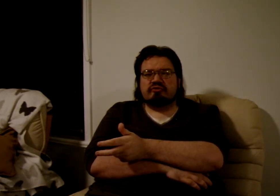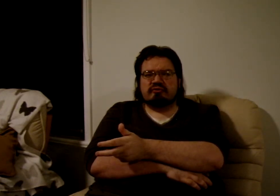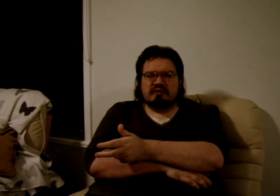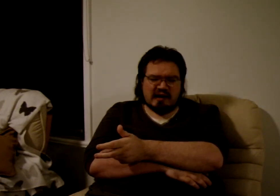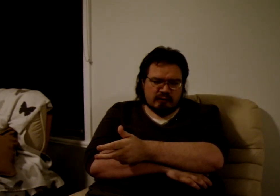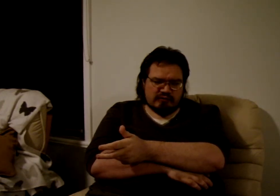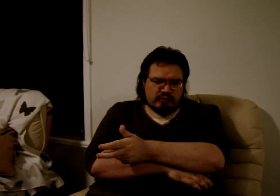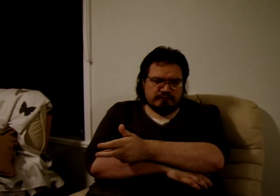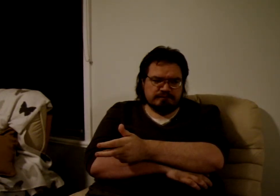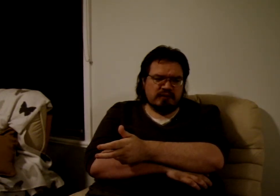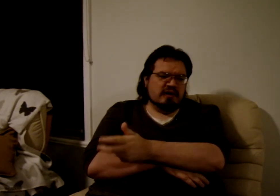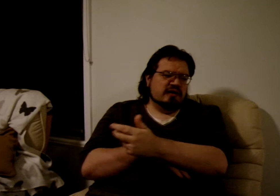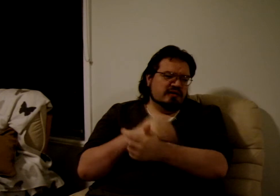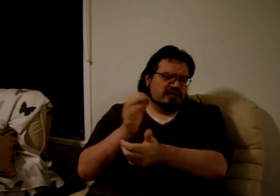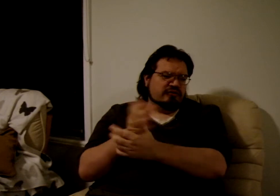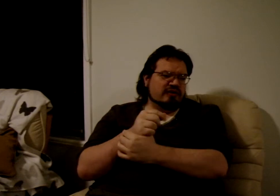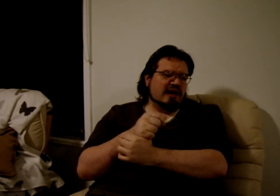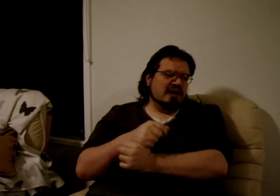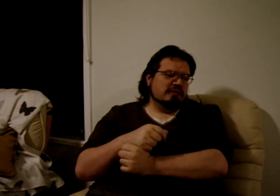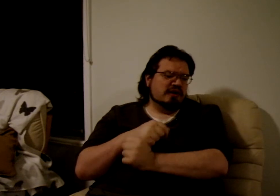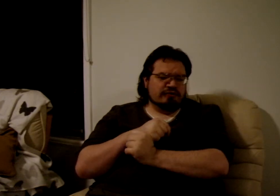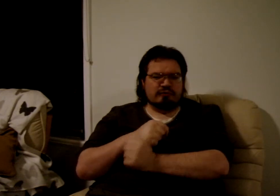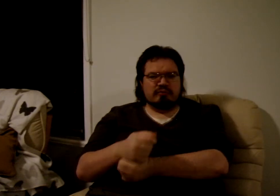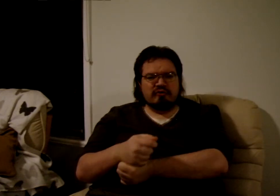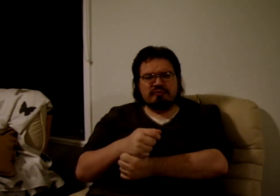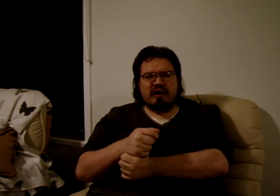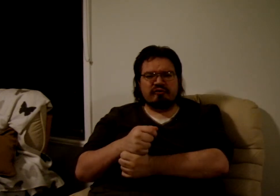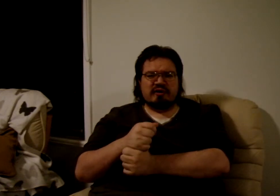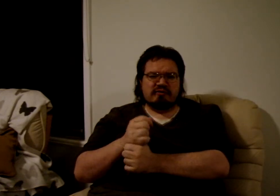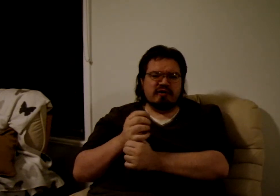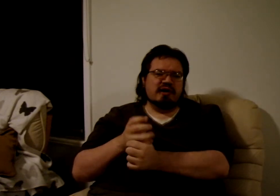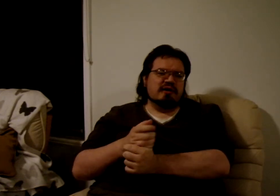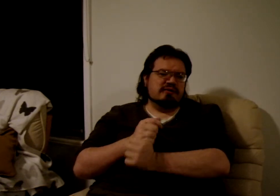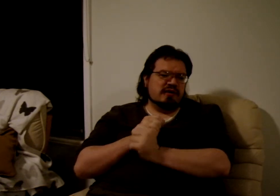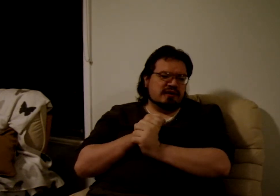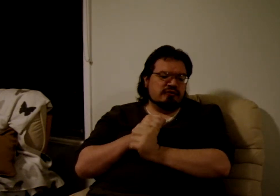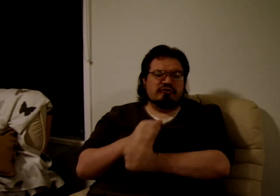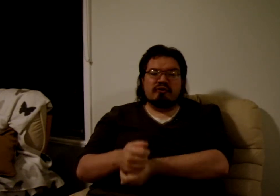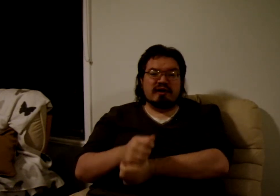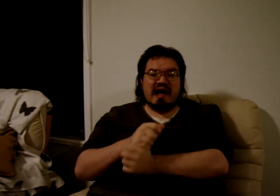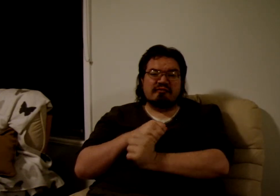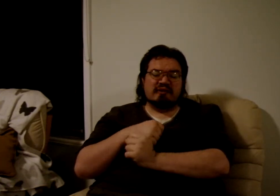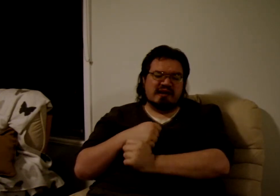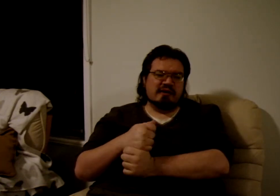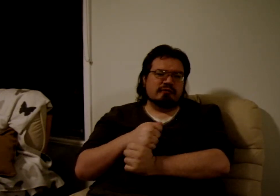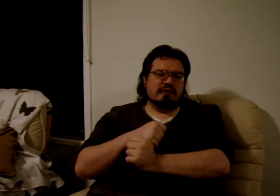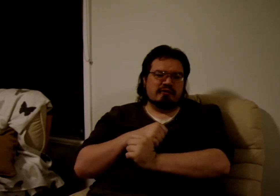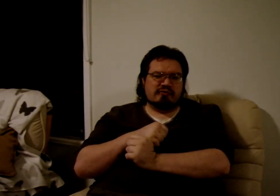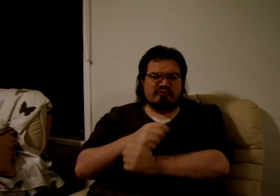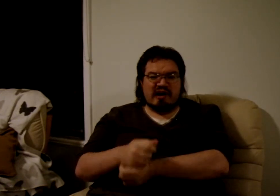However, this game is proof positive that you don't have to get rid of fun.